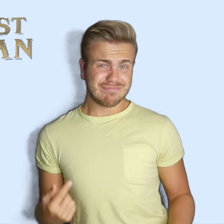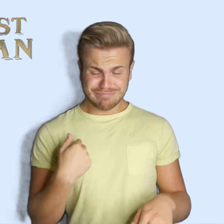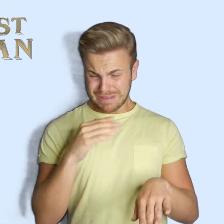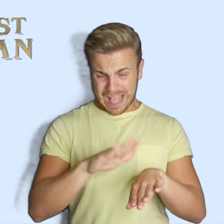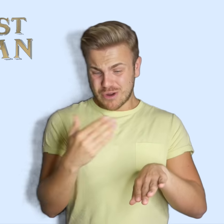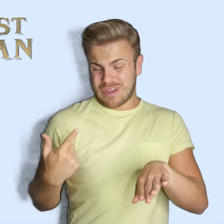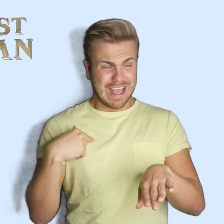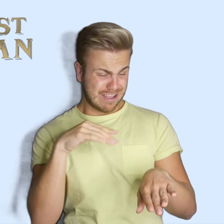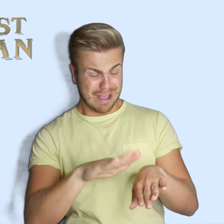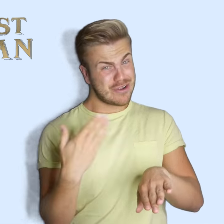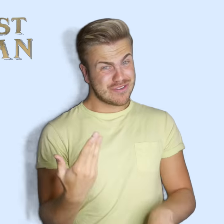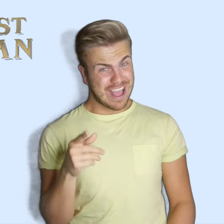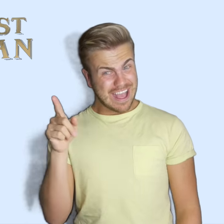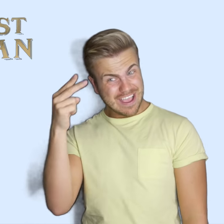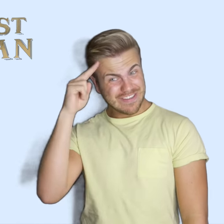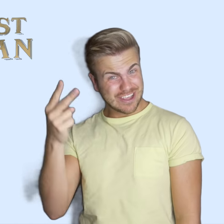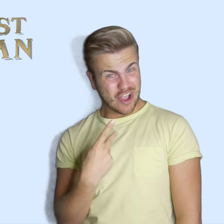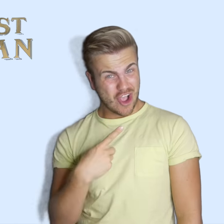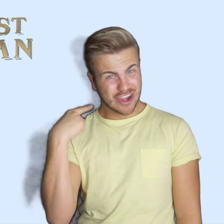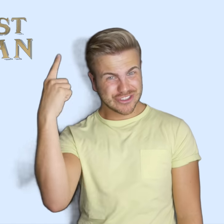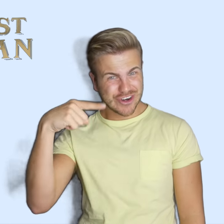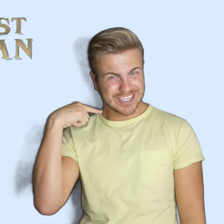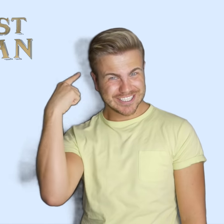I don't care, I don't care if they call us crazy